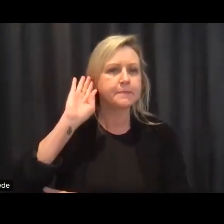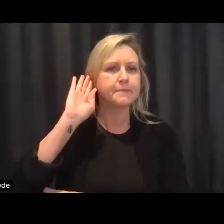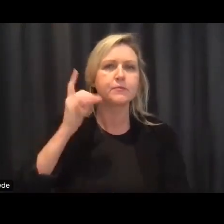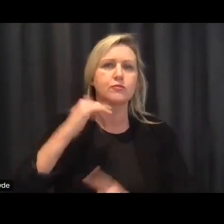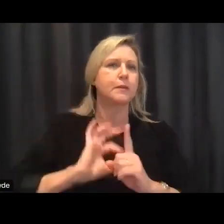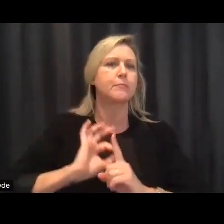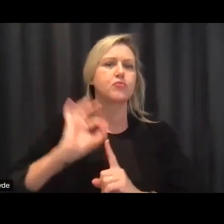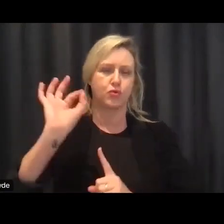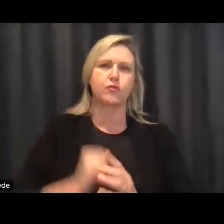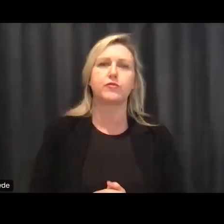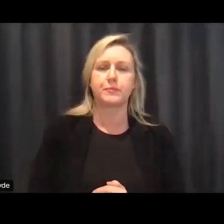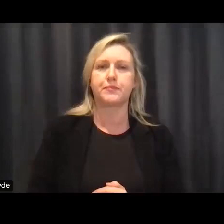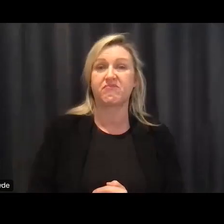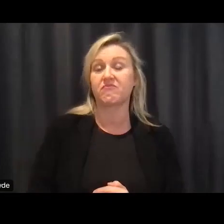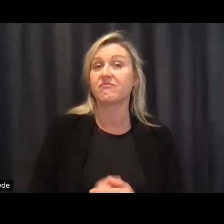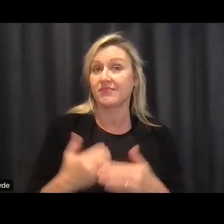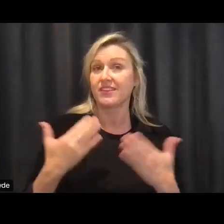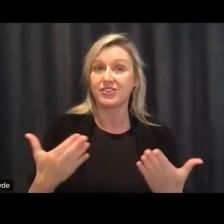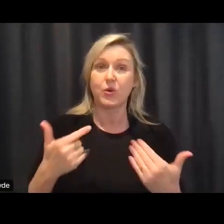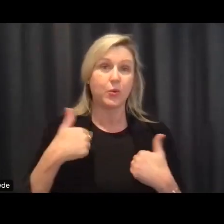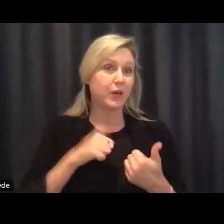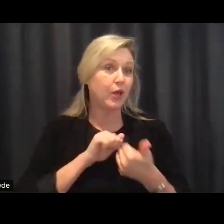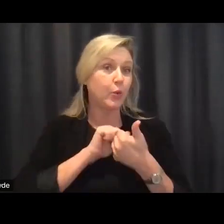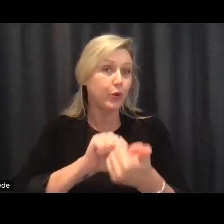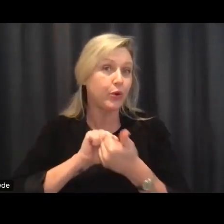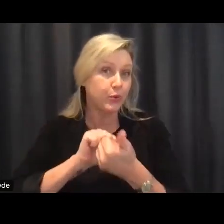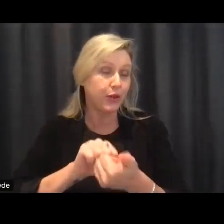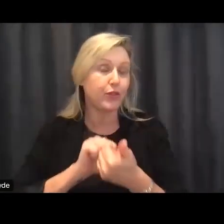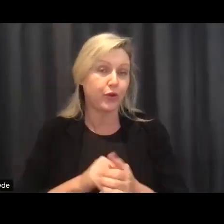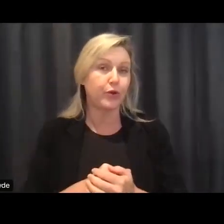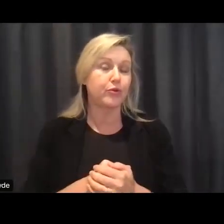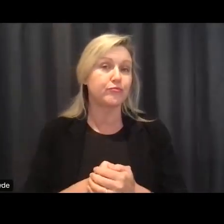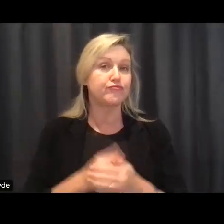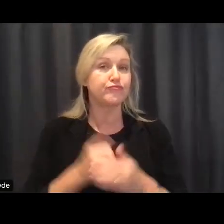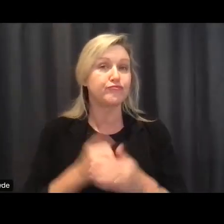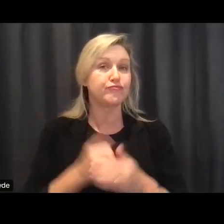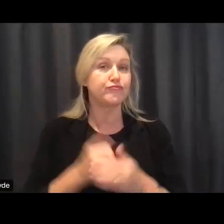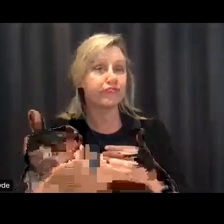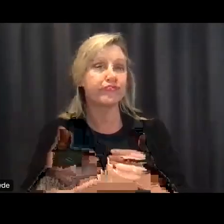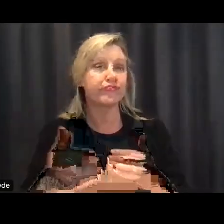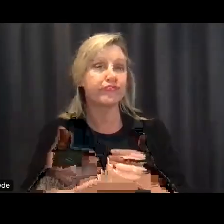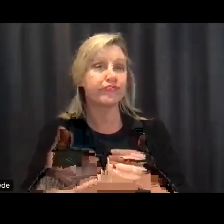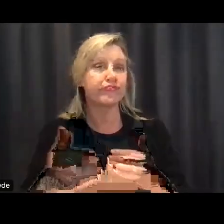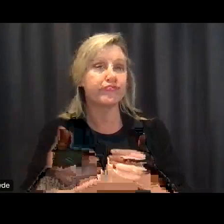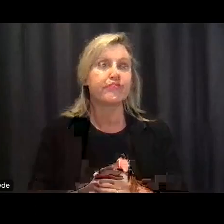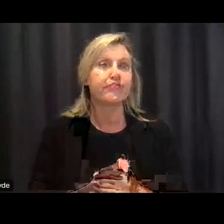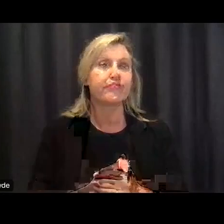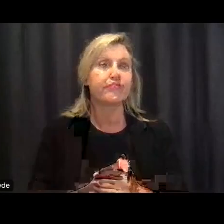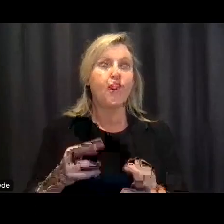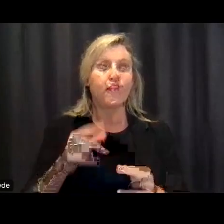you know we hope that by working with you um we can make the scheme simpler